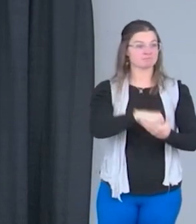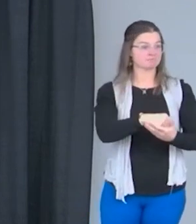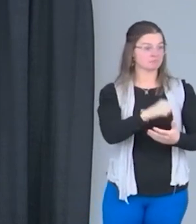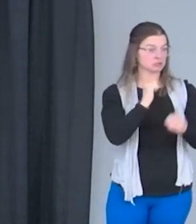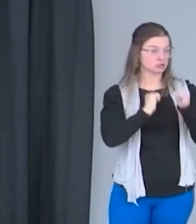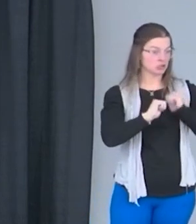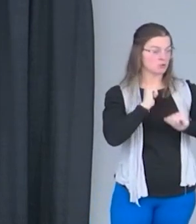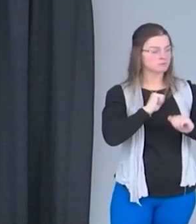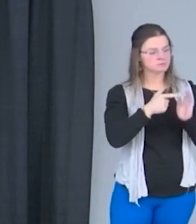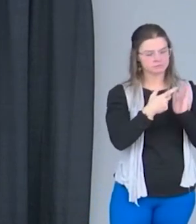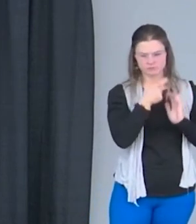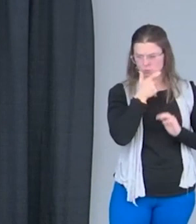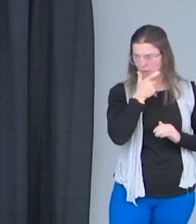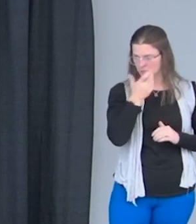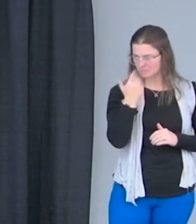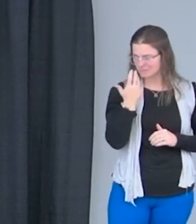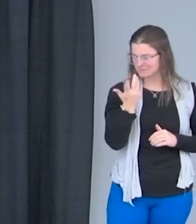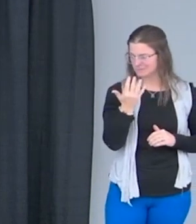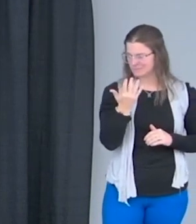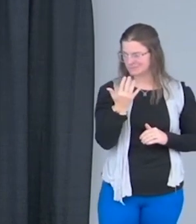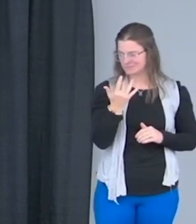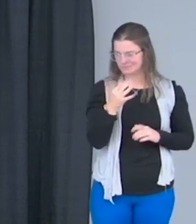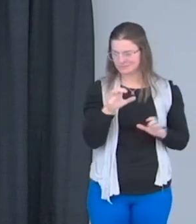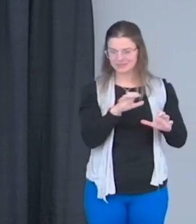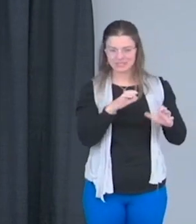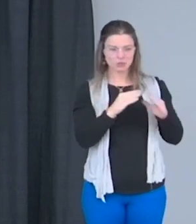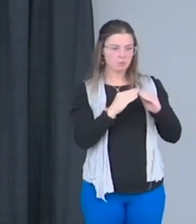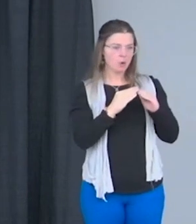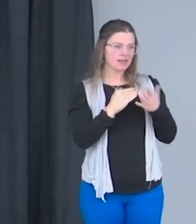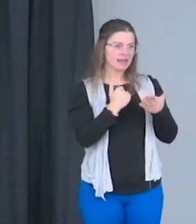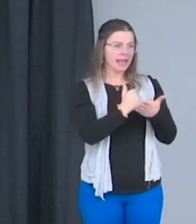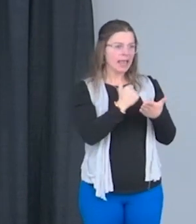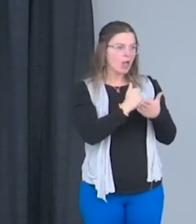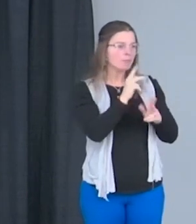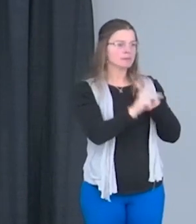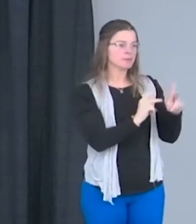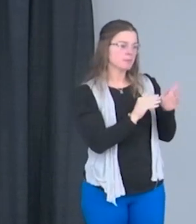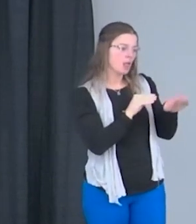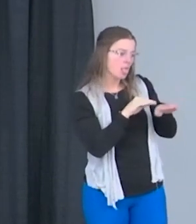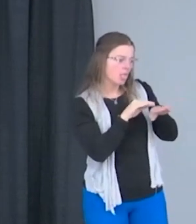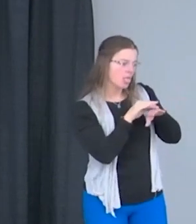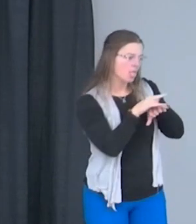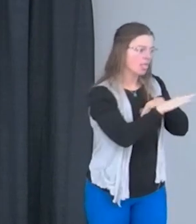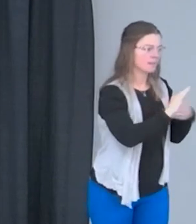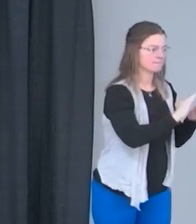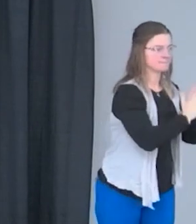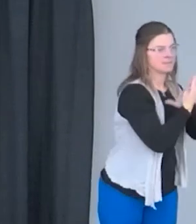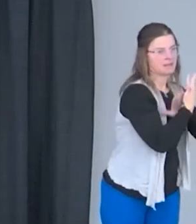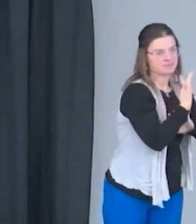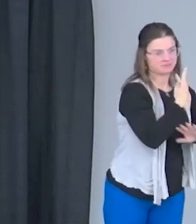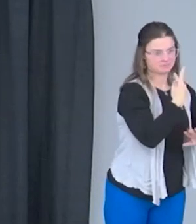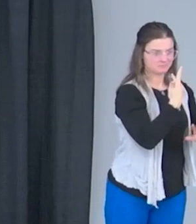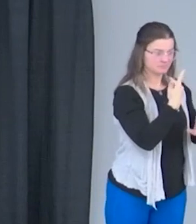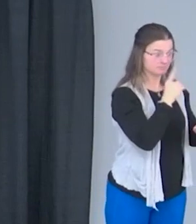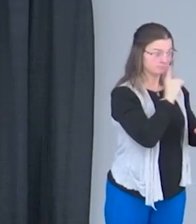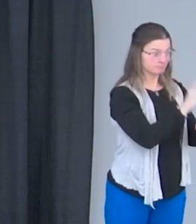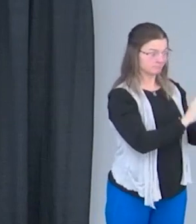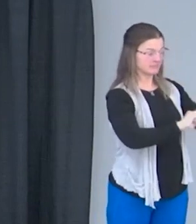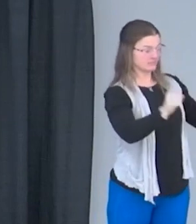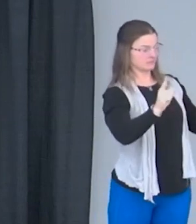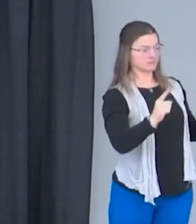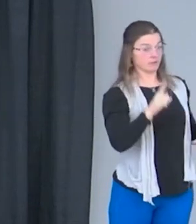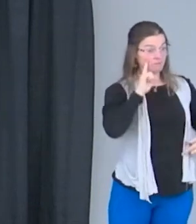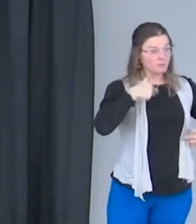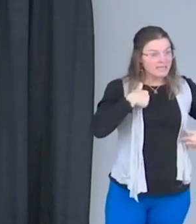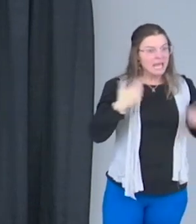If you ever watch the show, they do a lot of helping people become who they are and changing things in their life. For me, I felt like I was